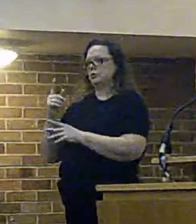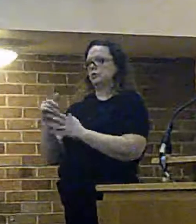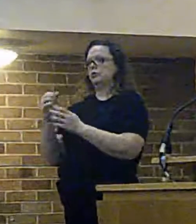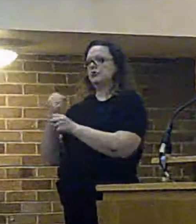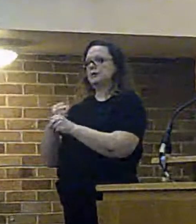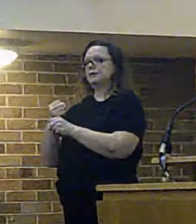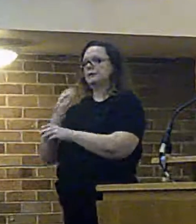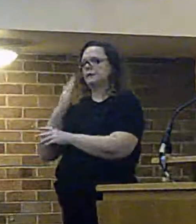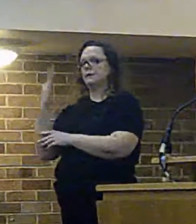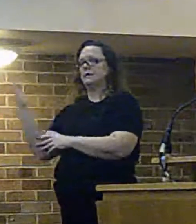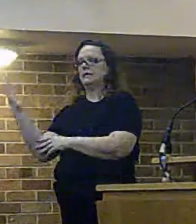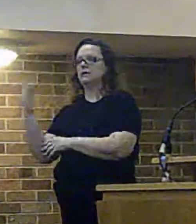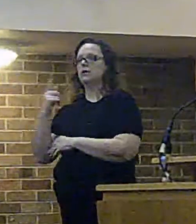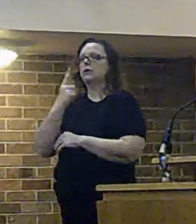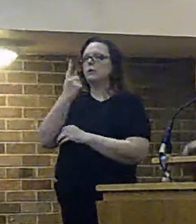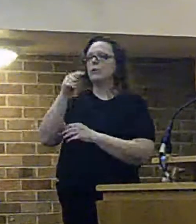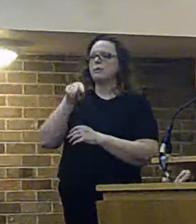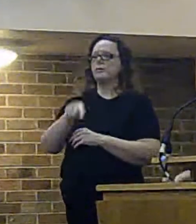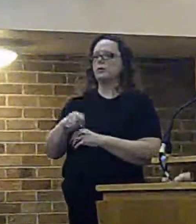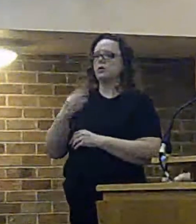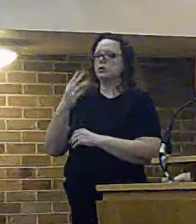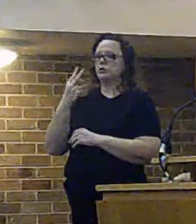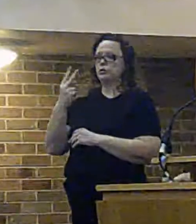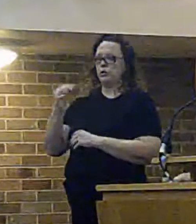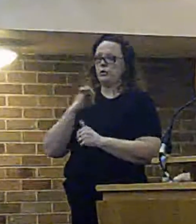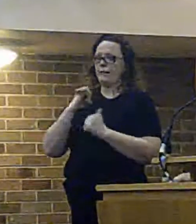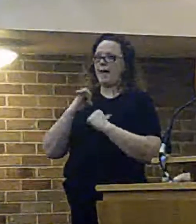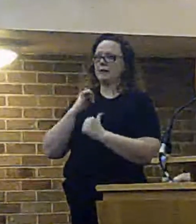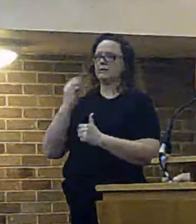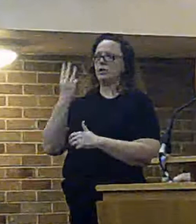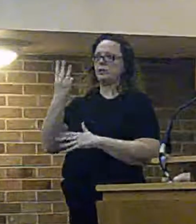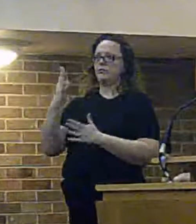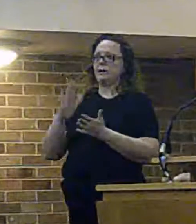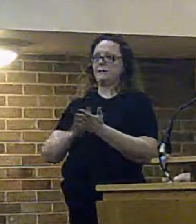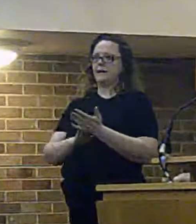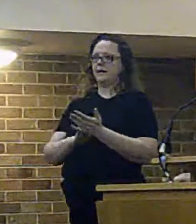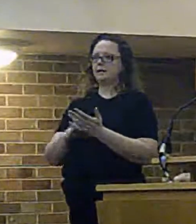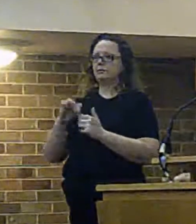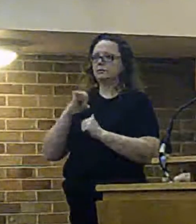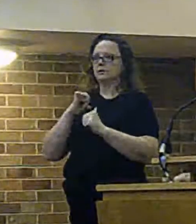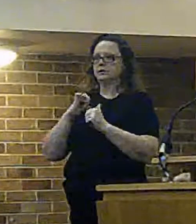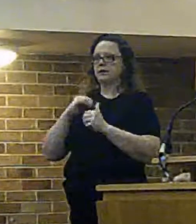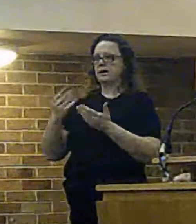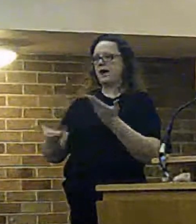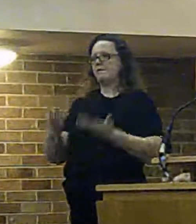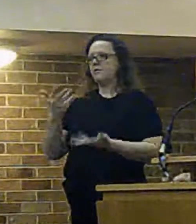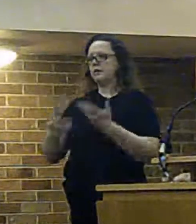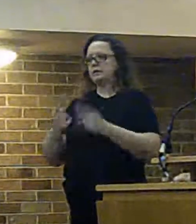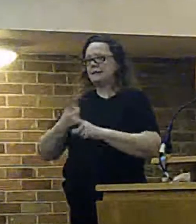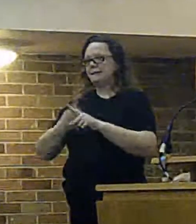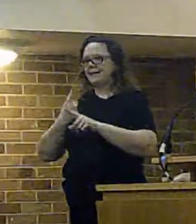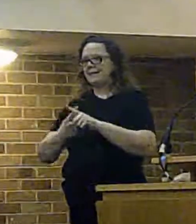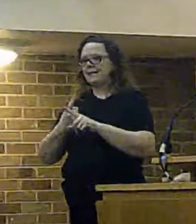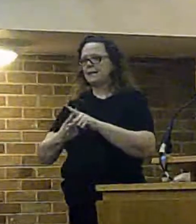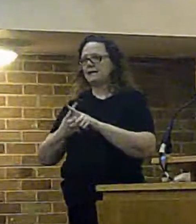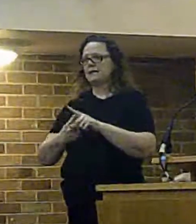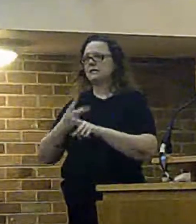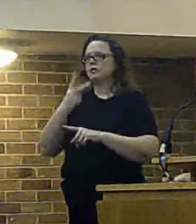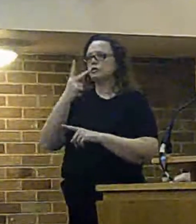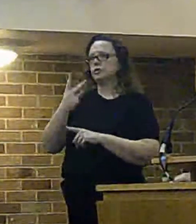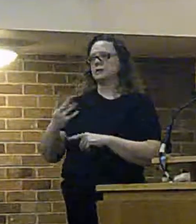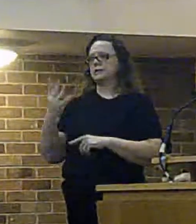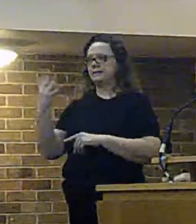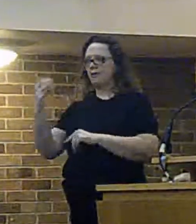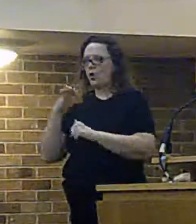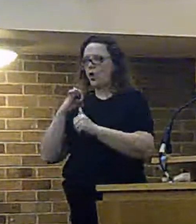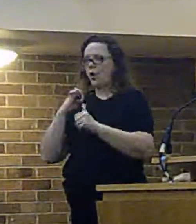finder it will give you 1.2 miles in three minutes which is an average speed of 24 mile an hour our map